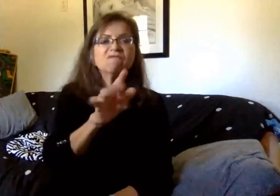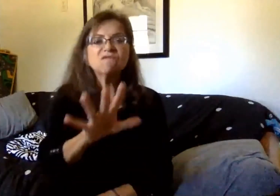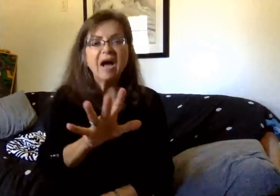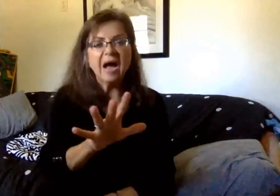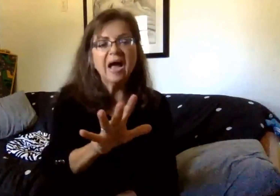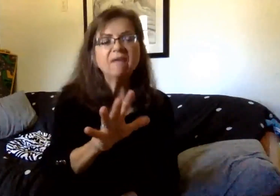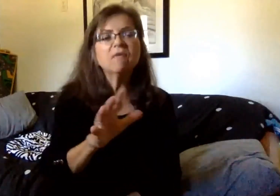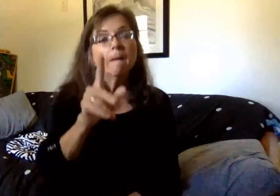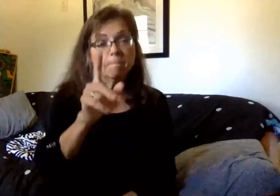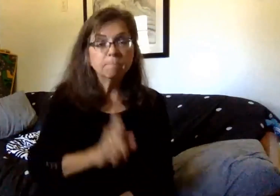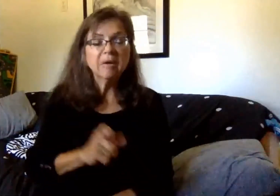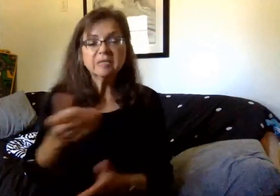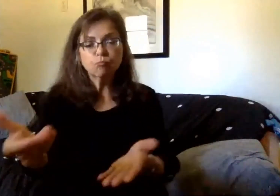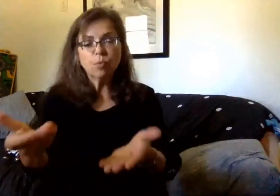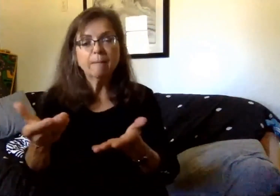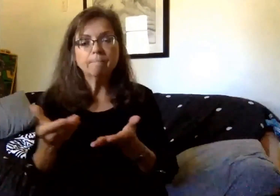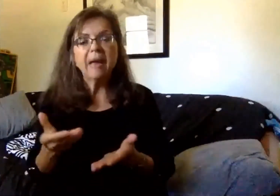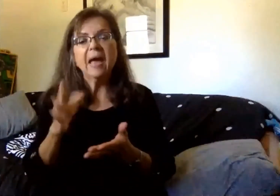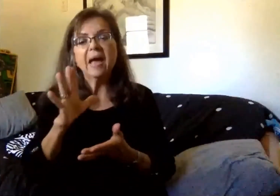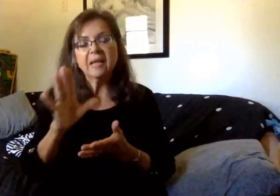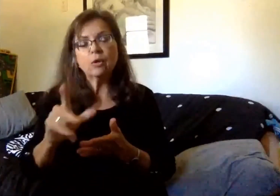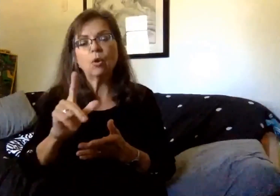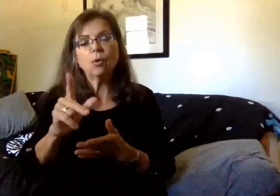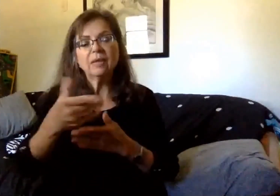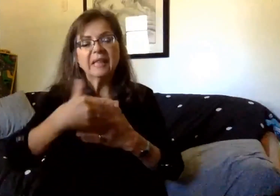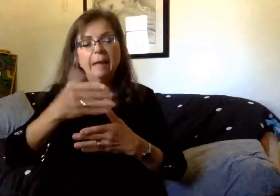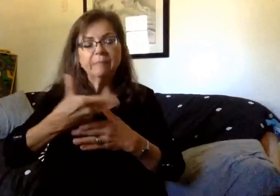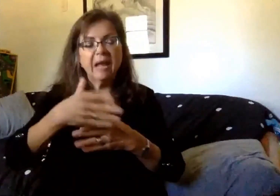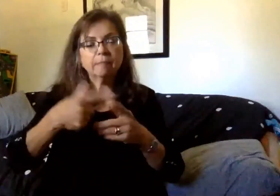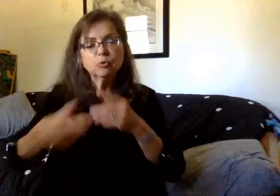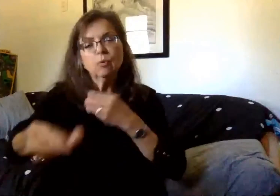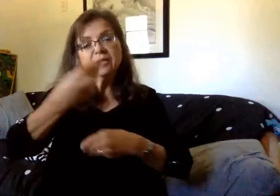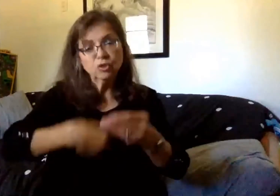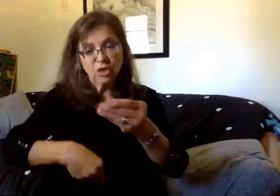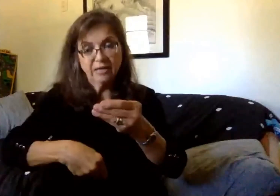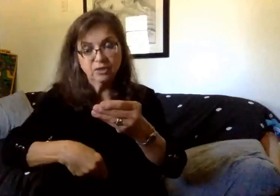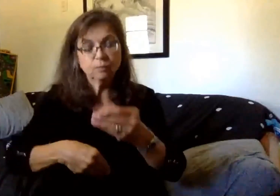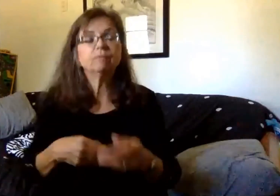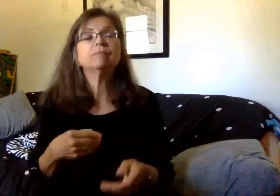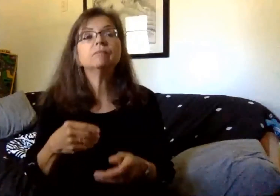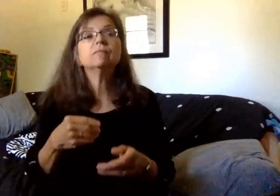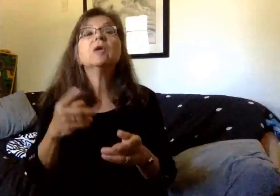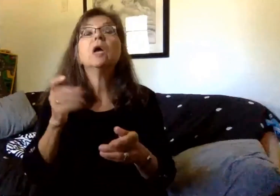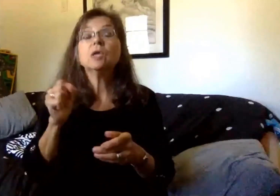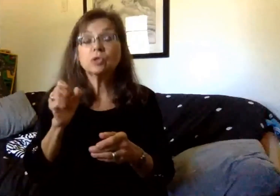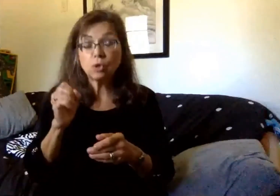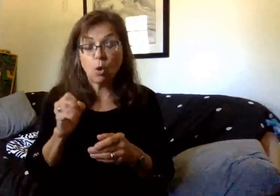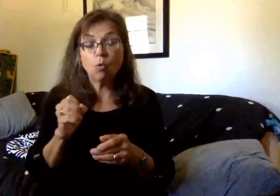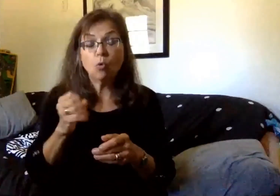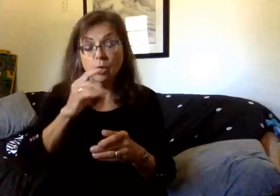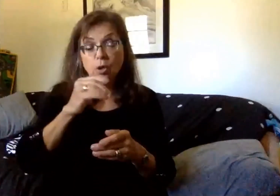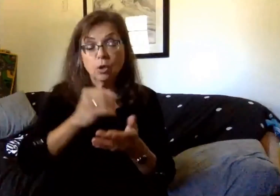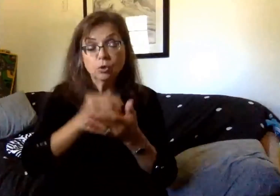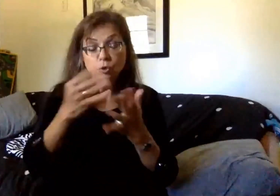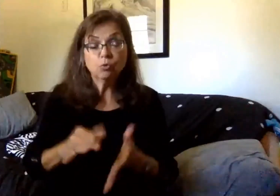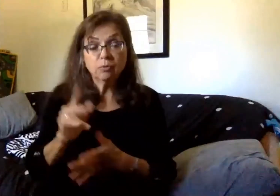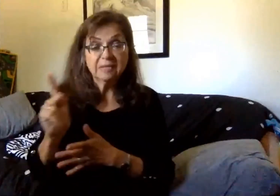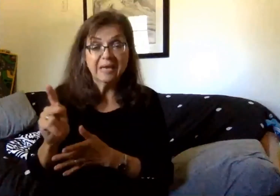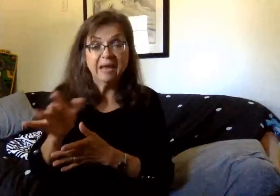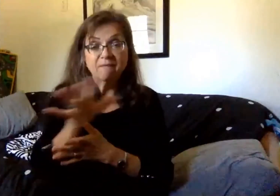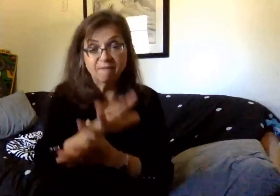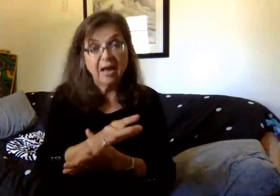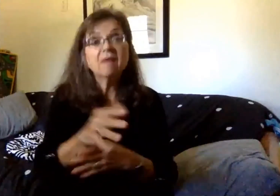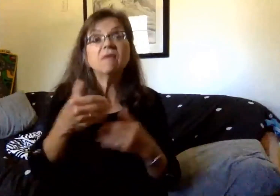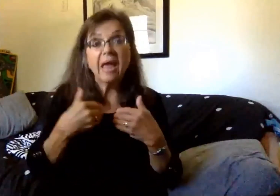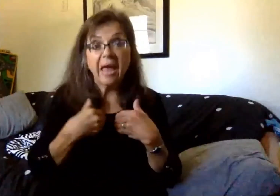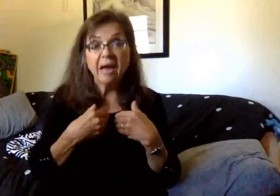their current laptops in exchange for updated devices. So if students in K-5 received a device in the spring, we're going